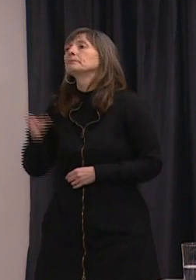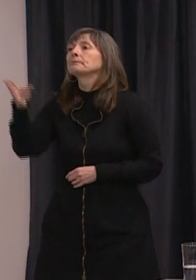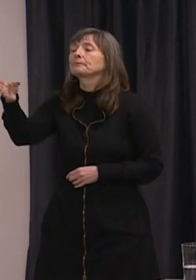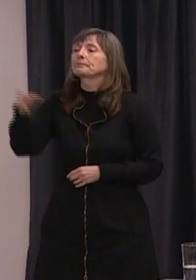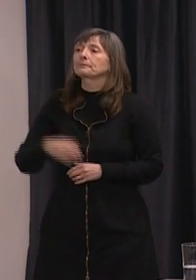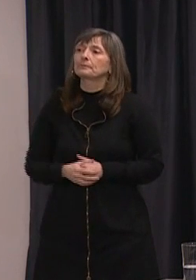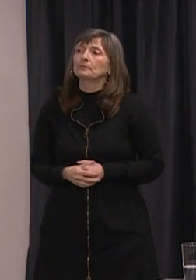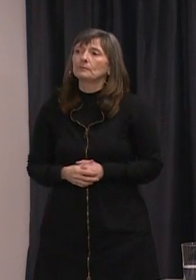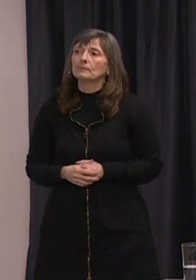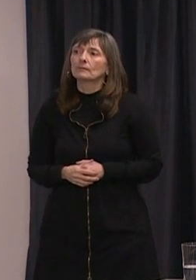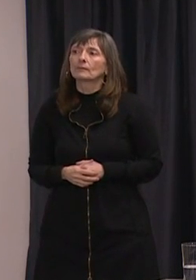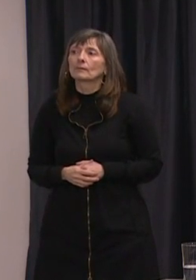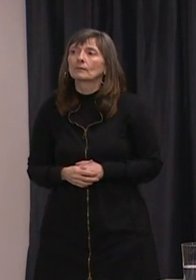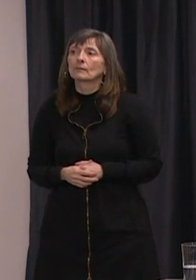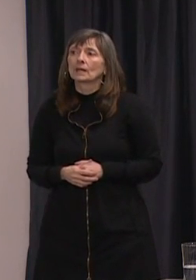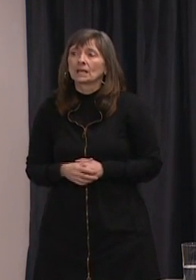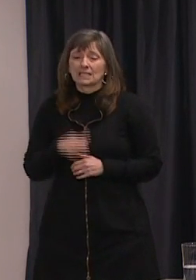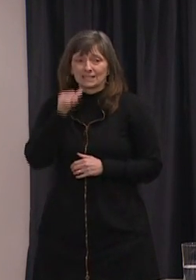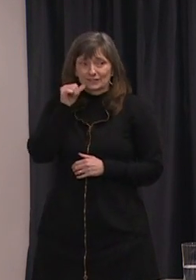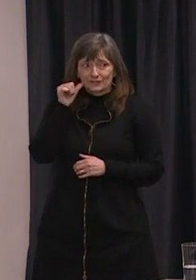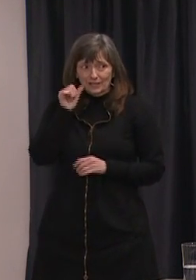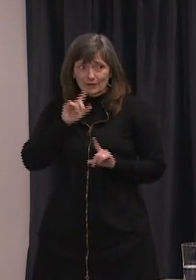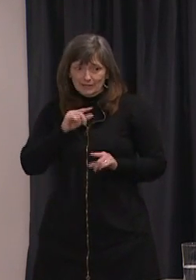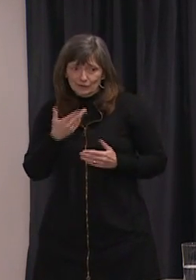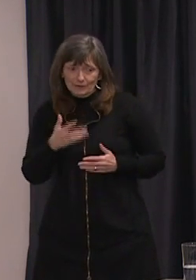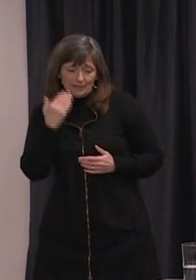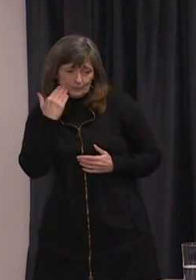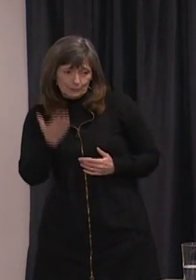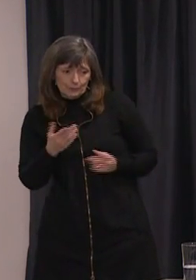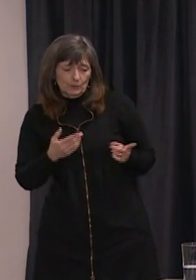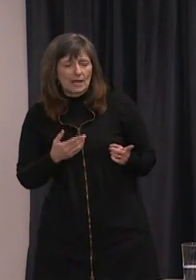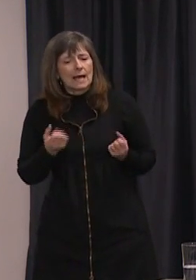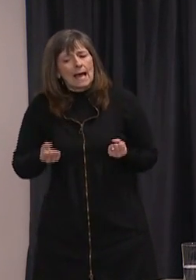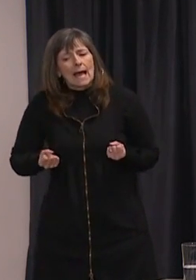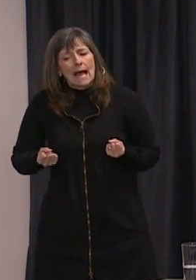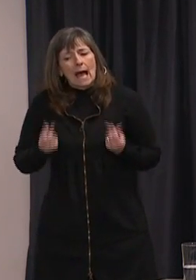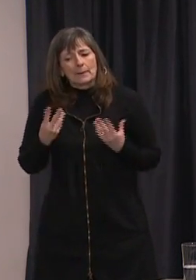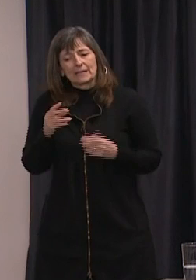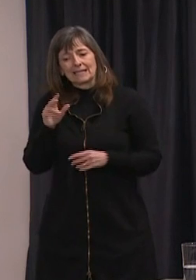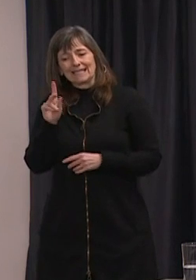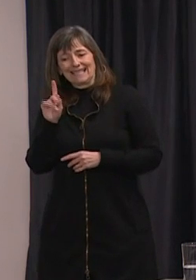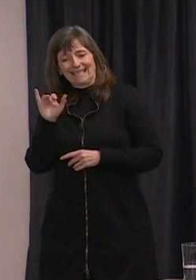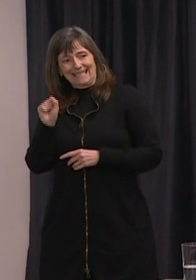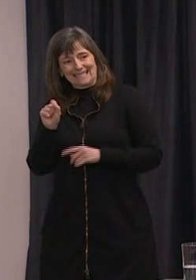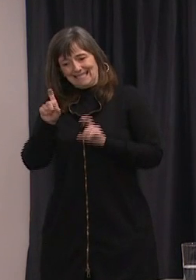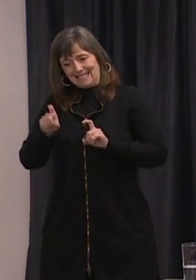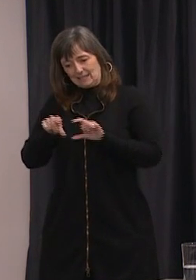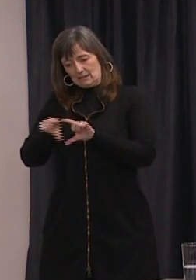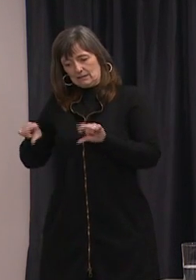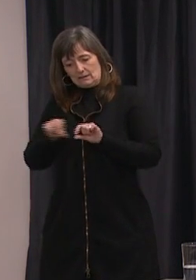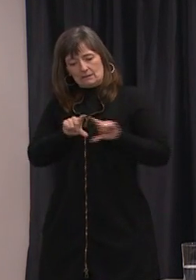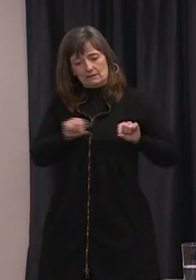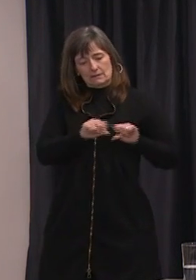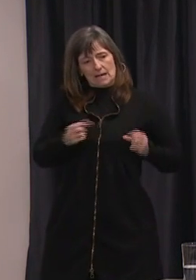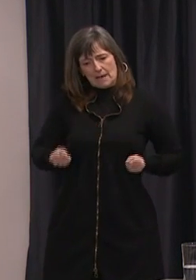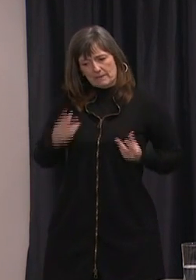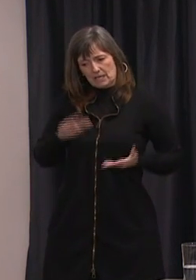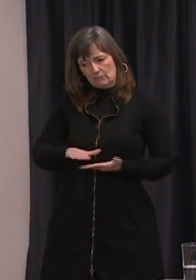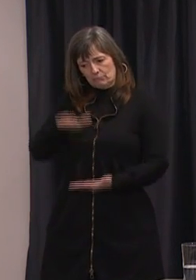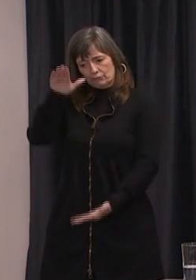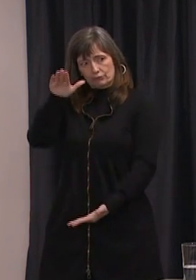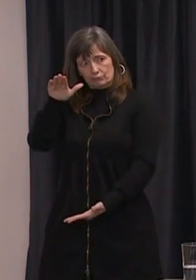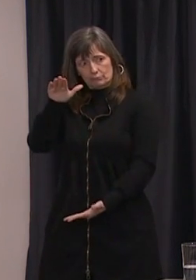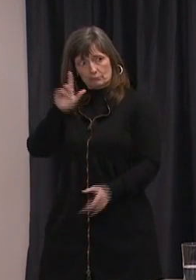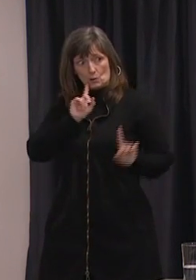I'm not sure if this was answered earlier yesterday but I'm curious how many test kits are in the province right now and are we expecting any to be